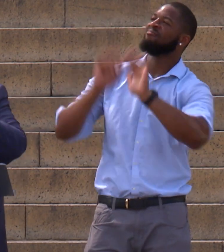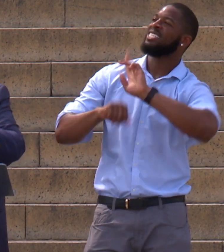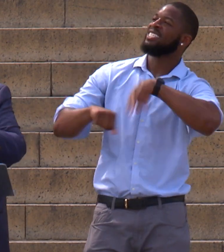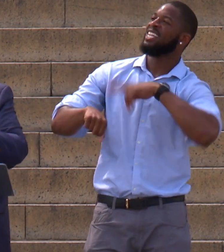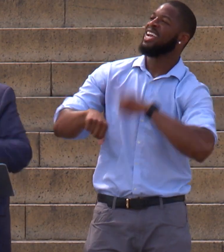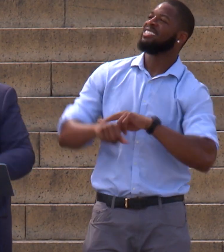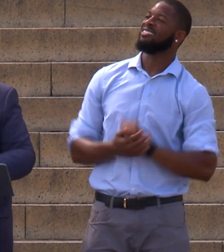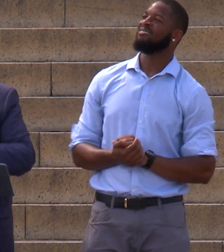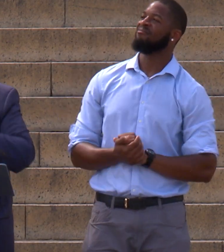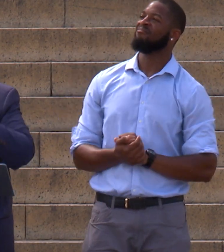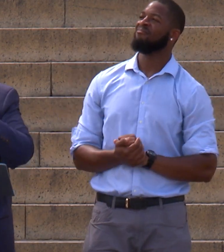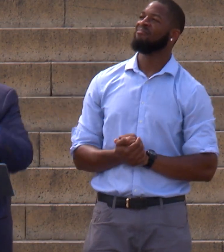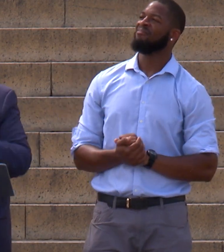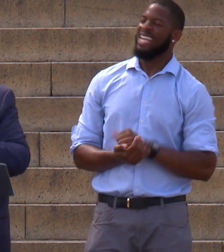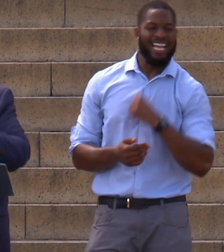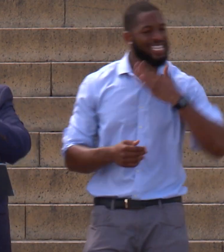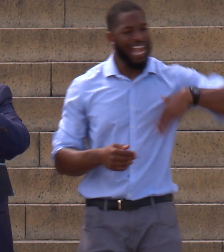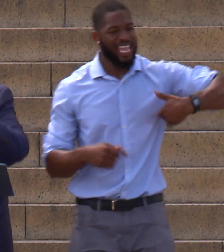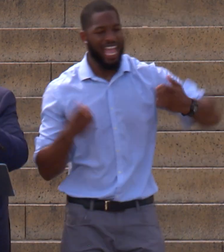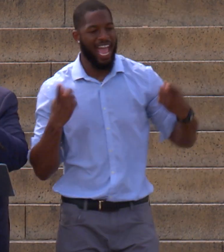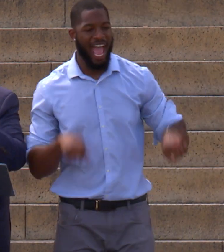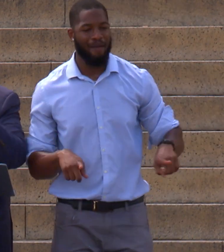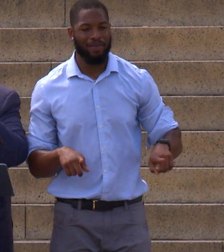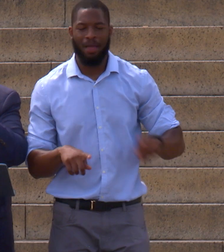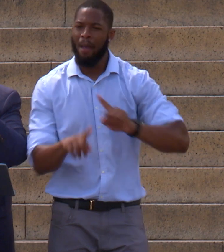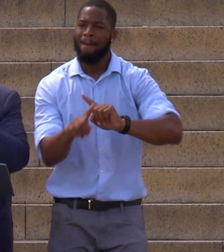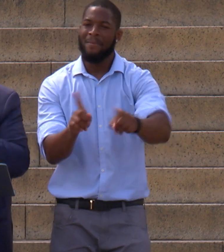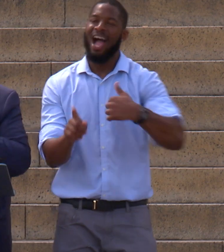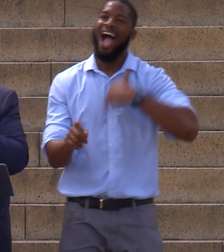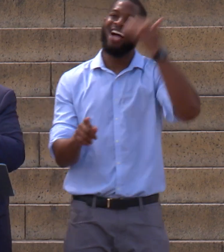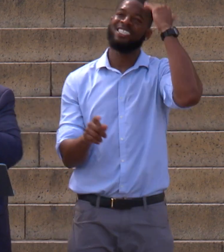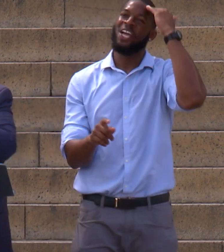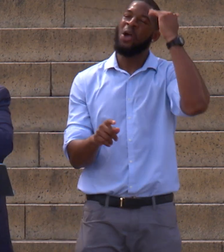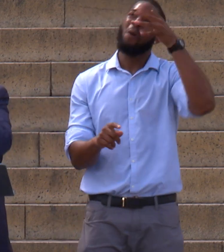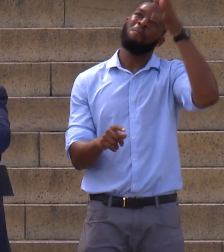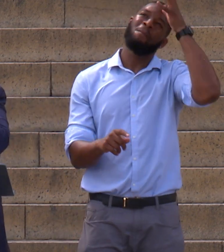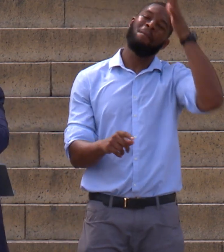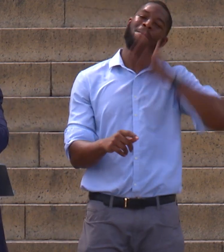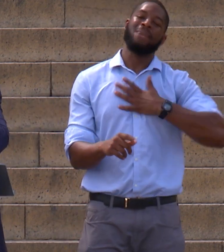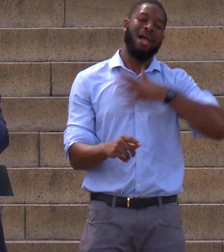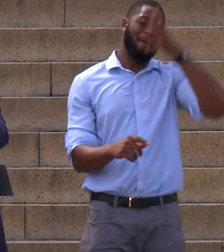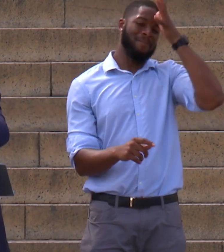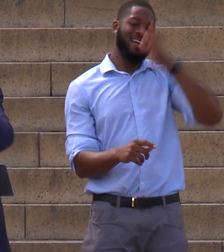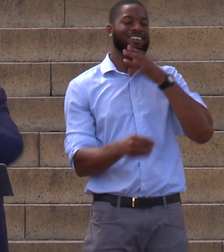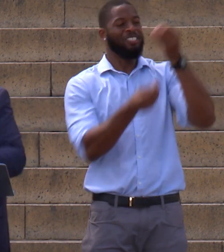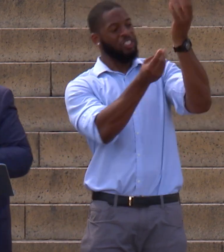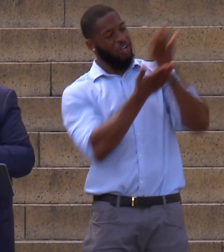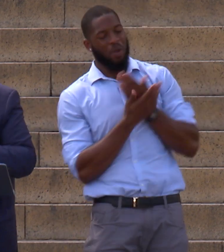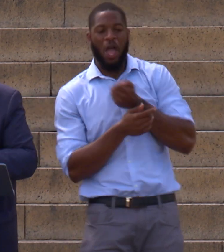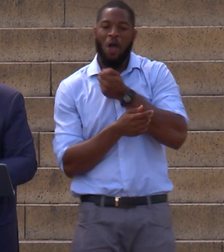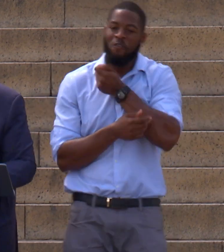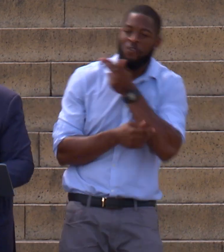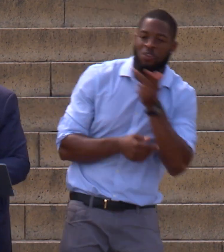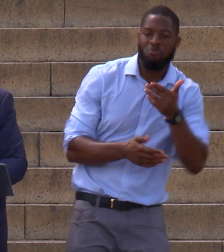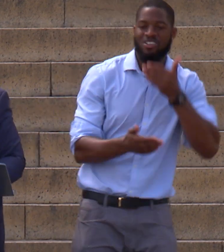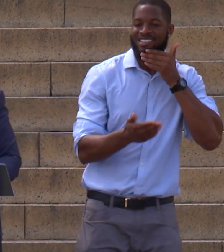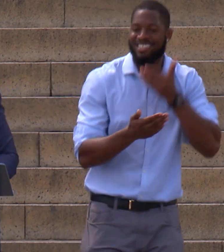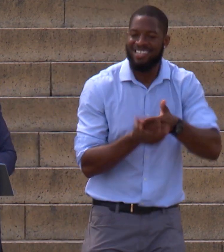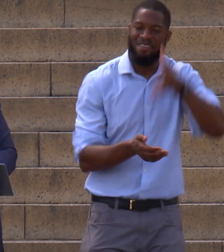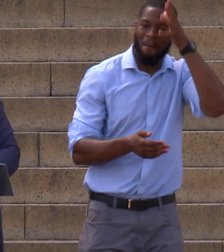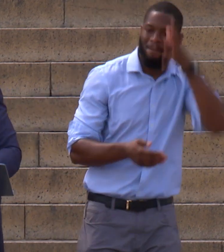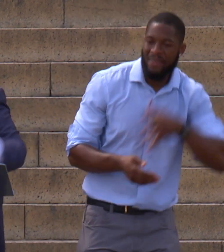But you know what? Dad and Mom told us it takes a few good women and men to bring about change. So, as I get ready to close,